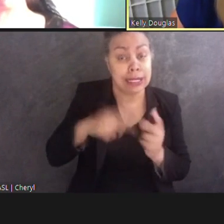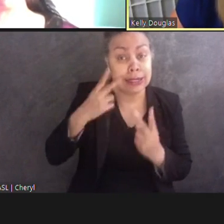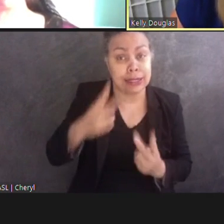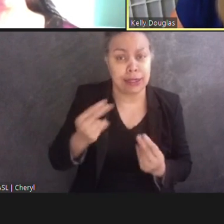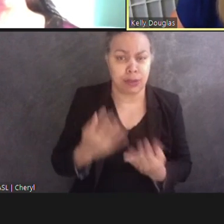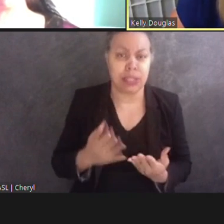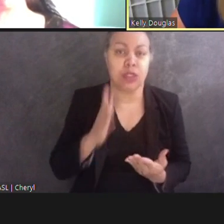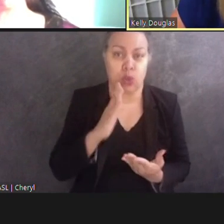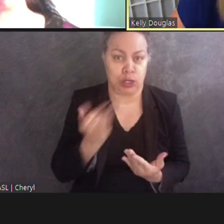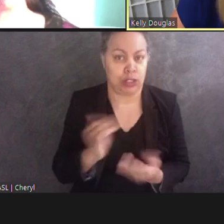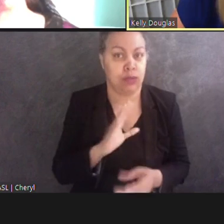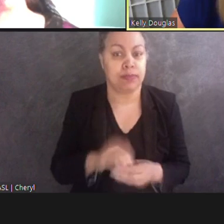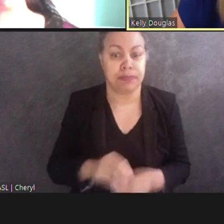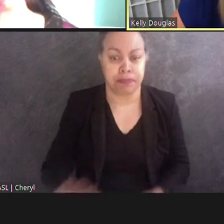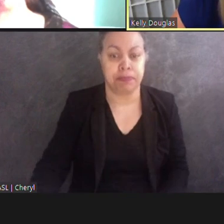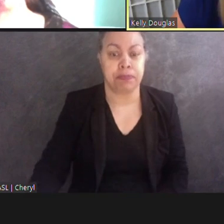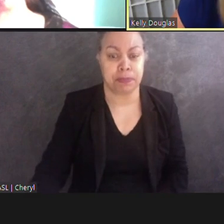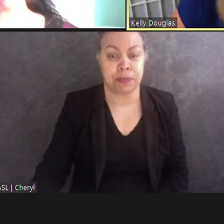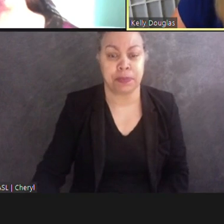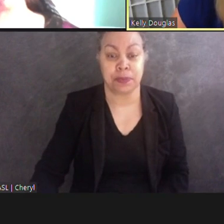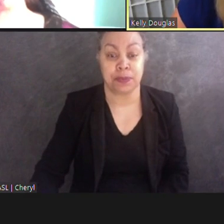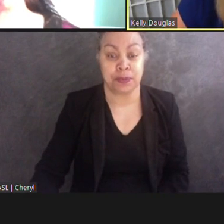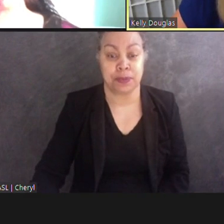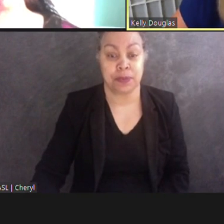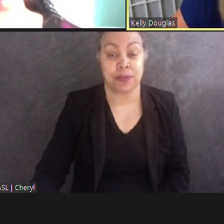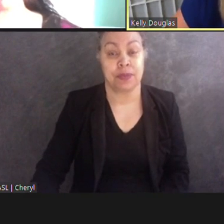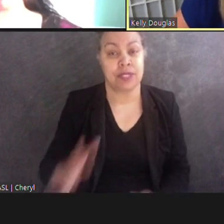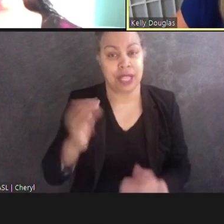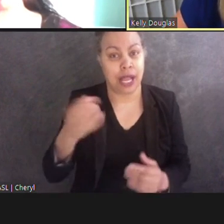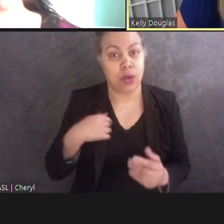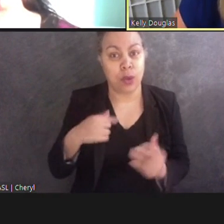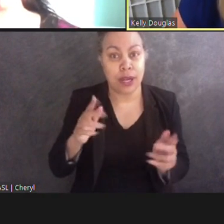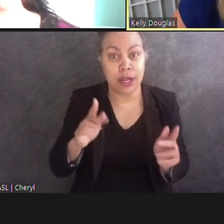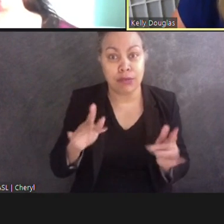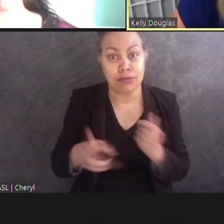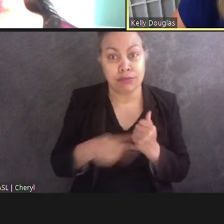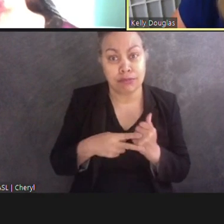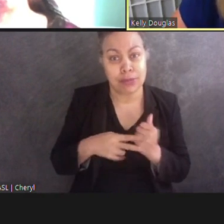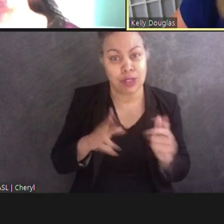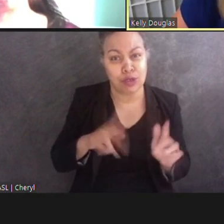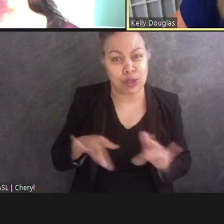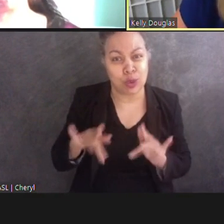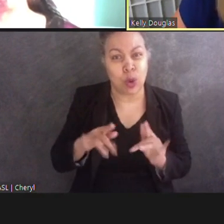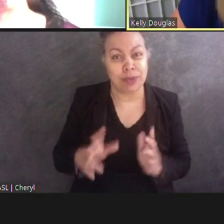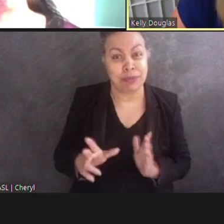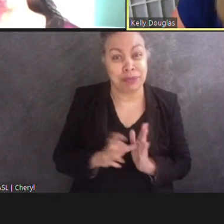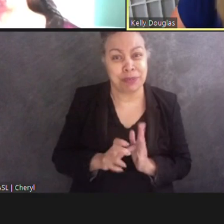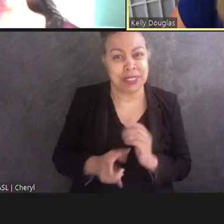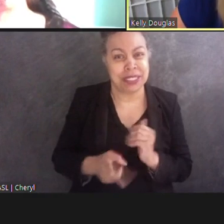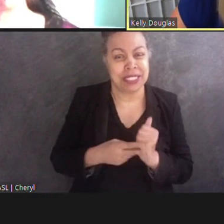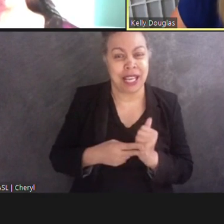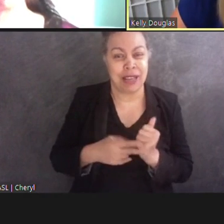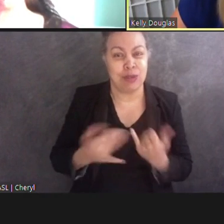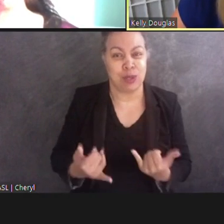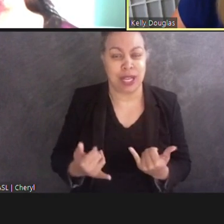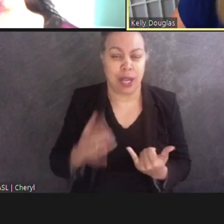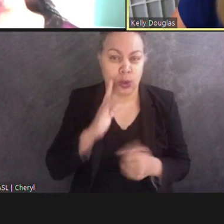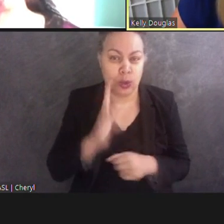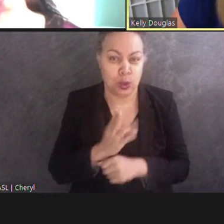The call is being recorded and it will be posted to our website for future use. At the end of the session, we